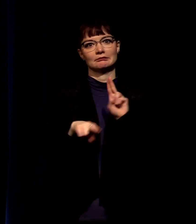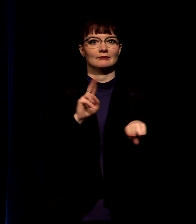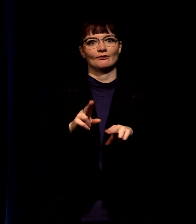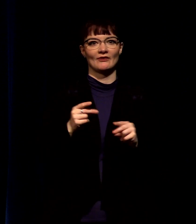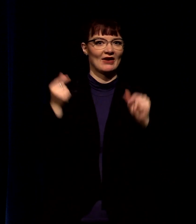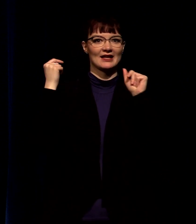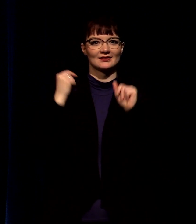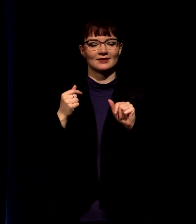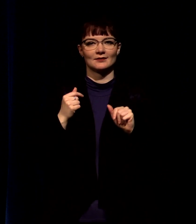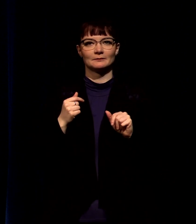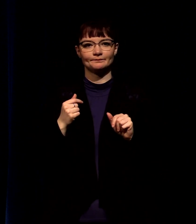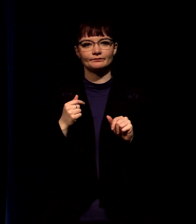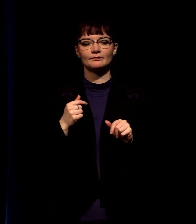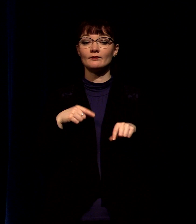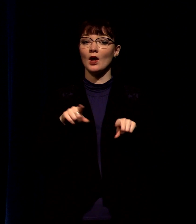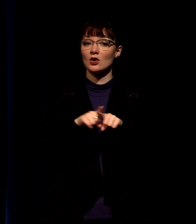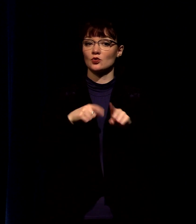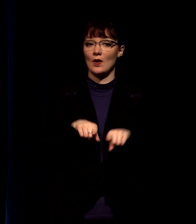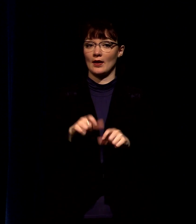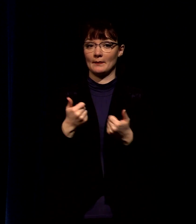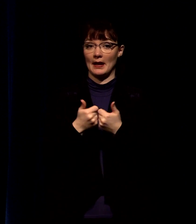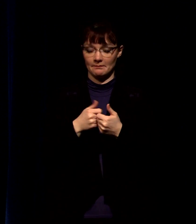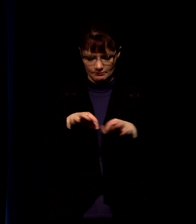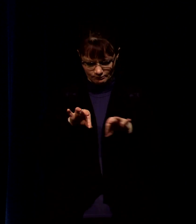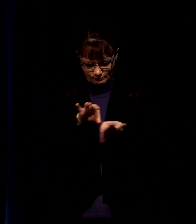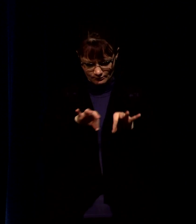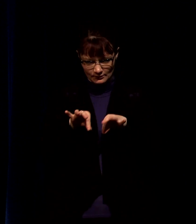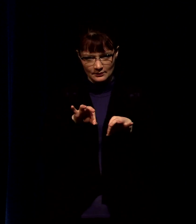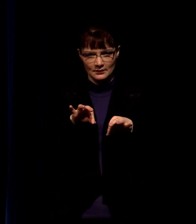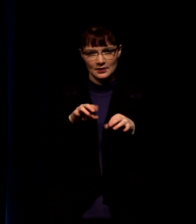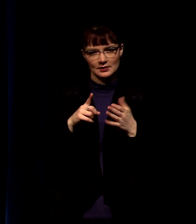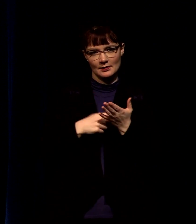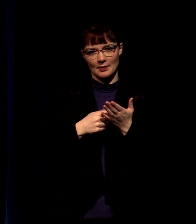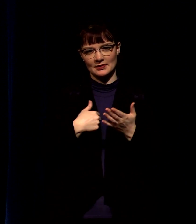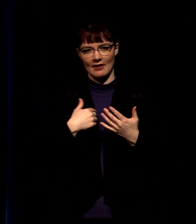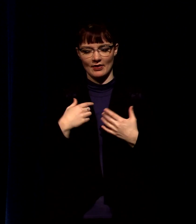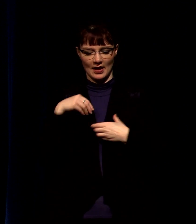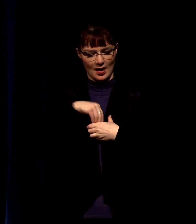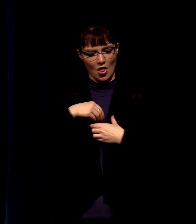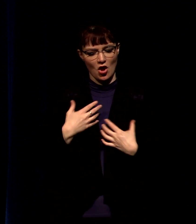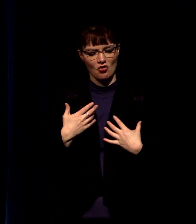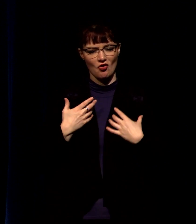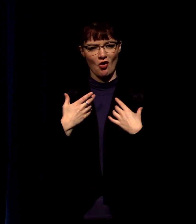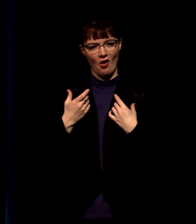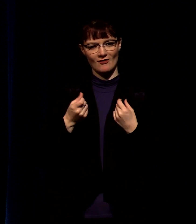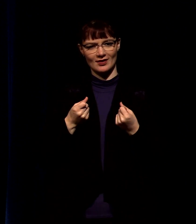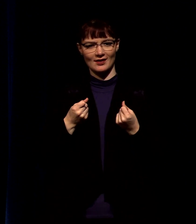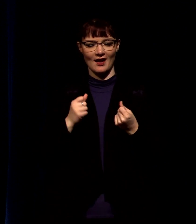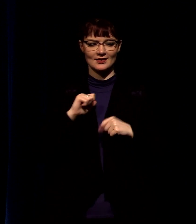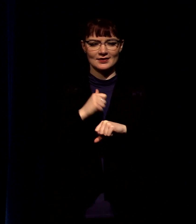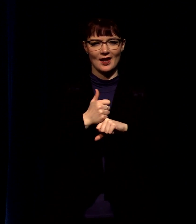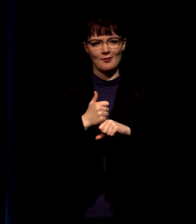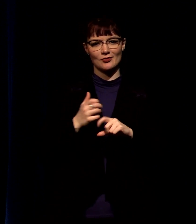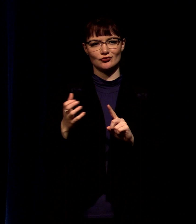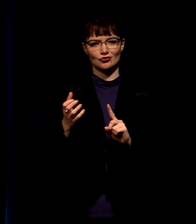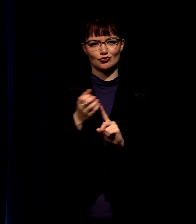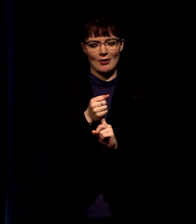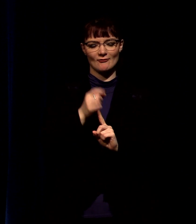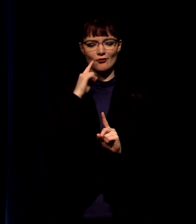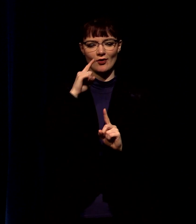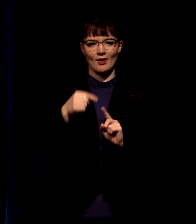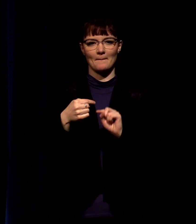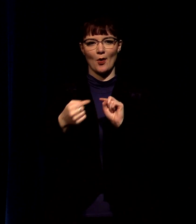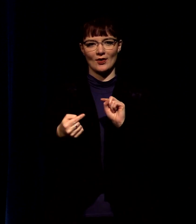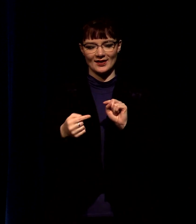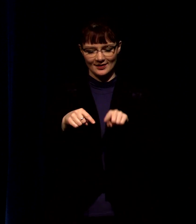that has happened to me as i'm playing chess is there's these times where just like confidence comes in and i set my trap for my opponent and i'm